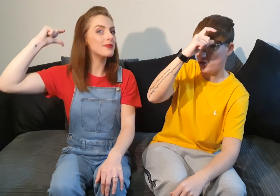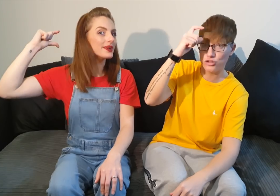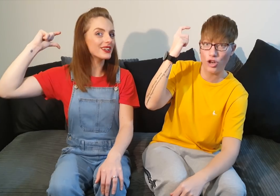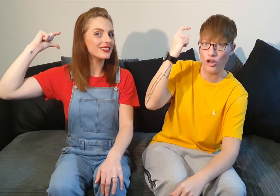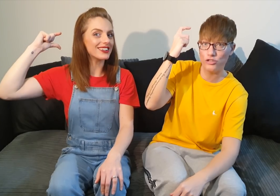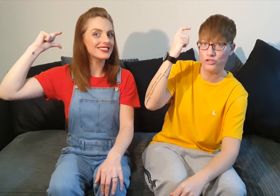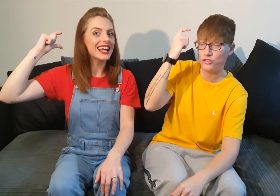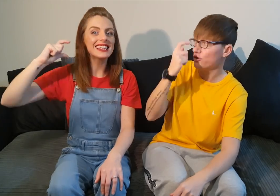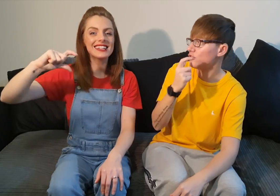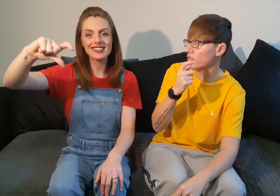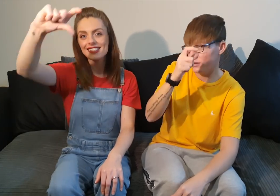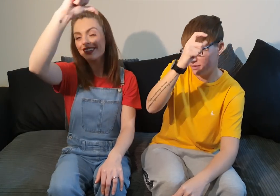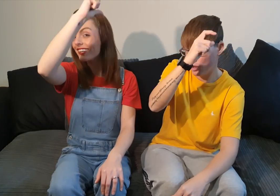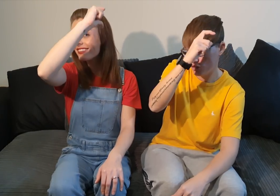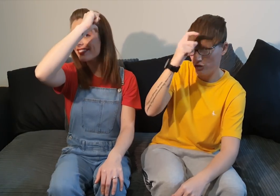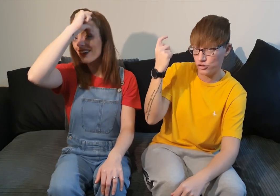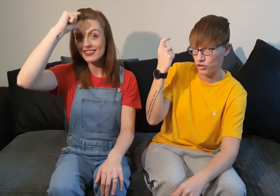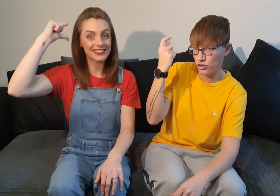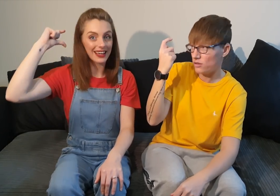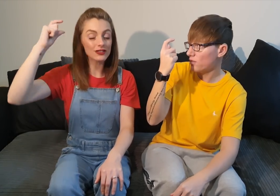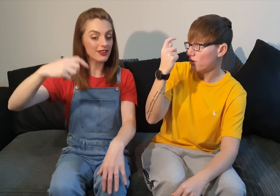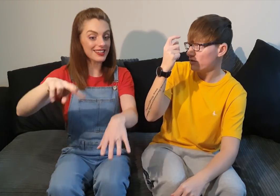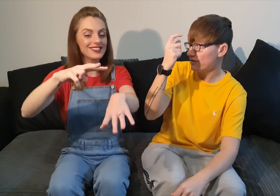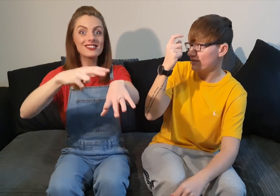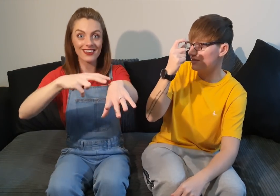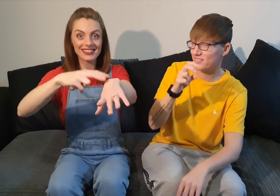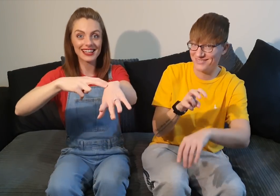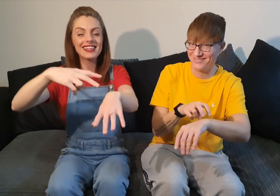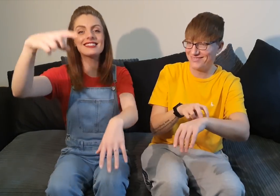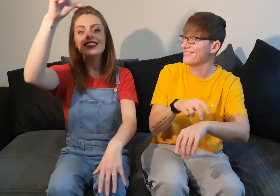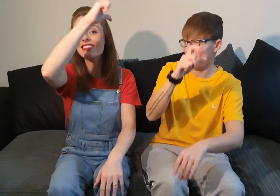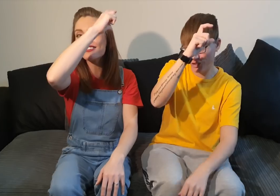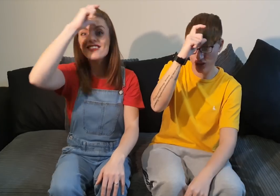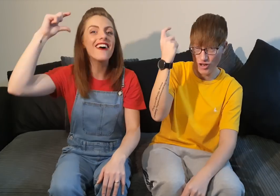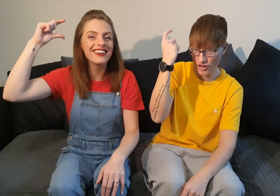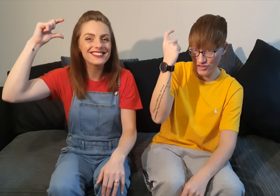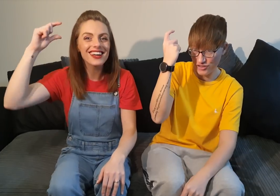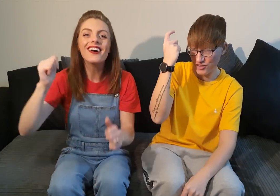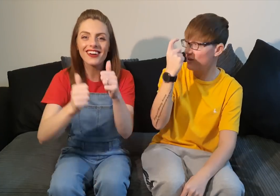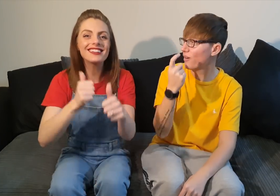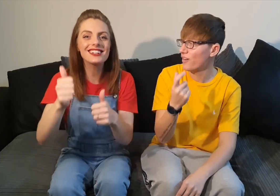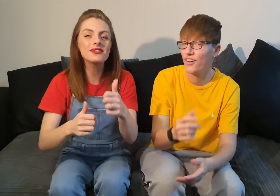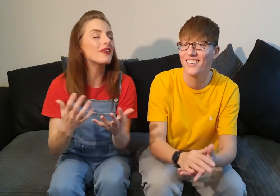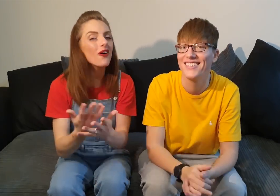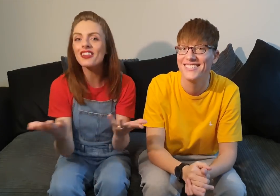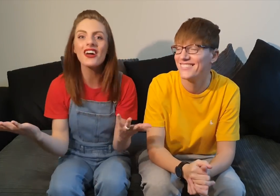it across this is doctor sorry this is doctor this is nurse well done we're all learning